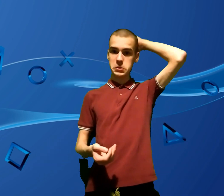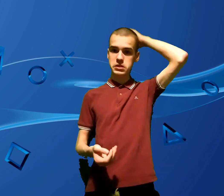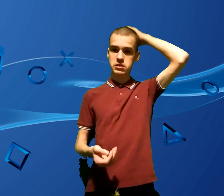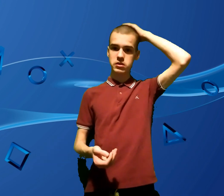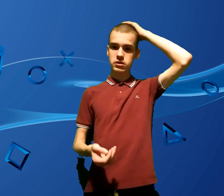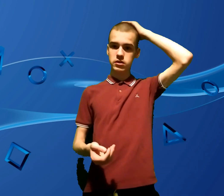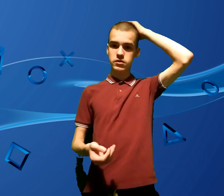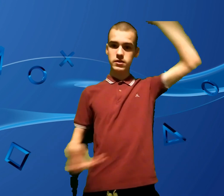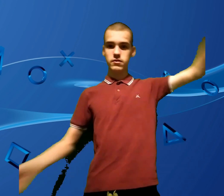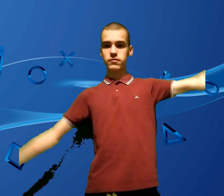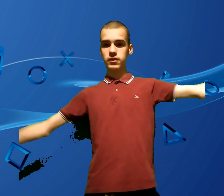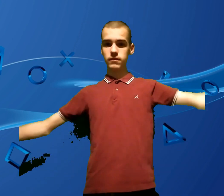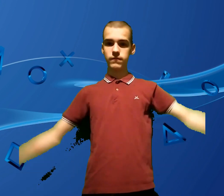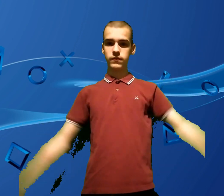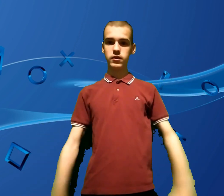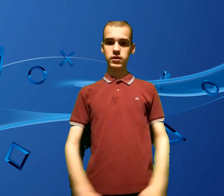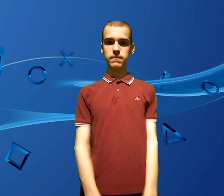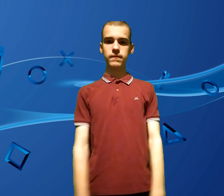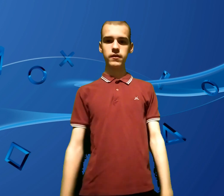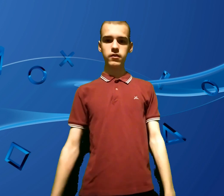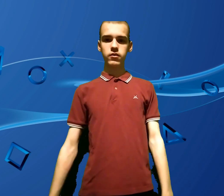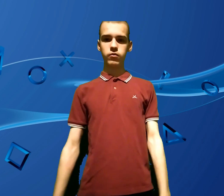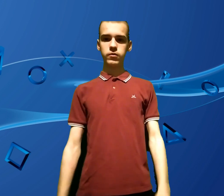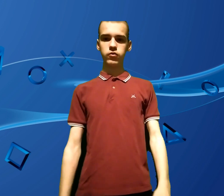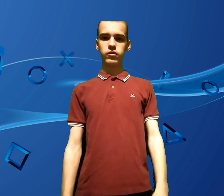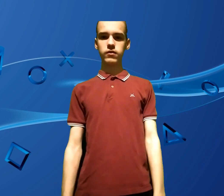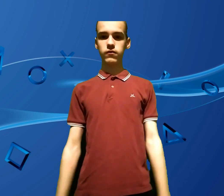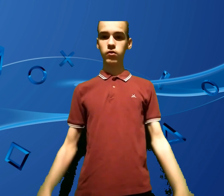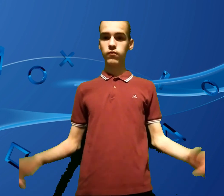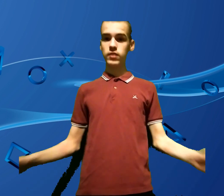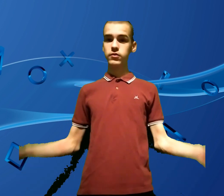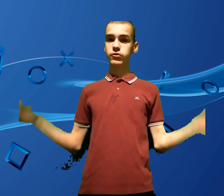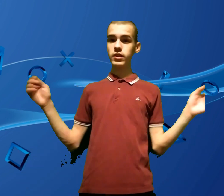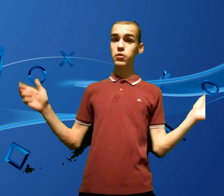done. So, yeah, no. I hope you enjoyed that review. Red Coast out.